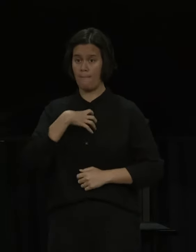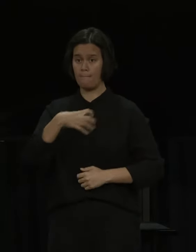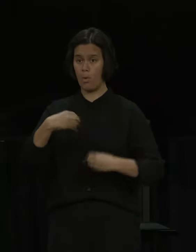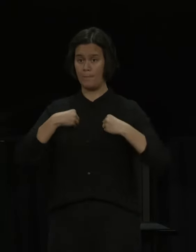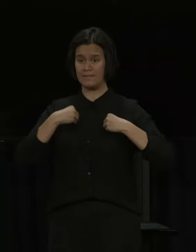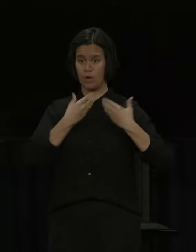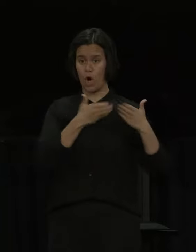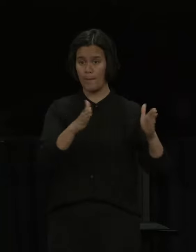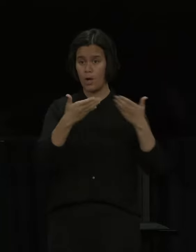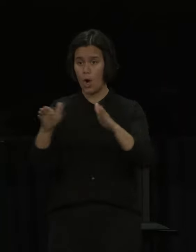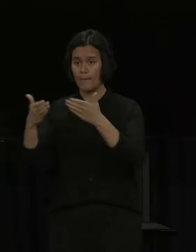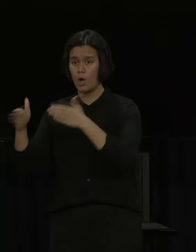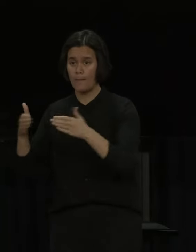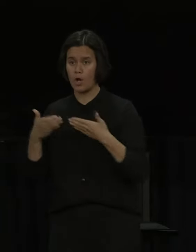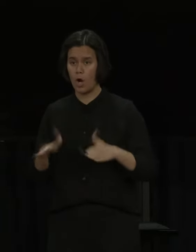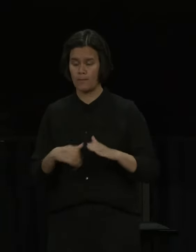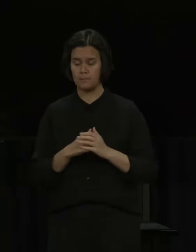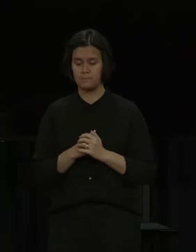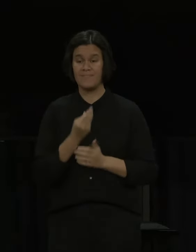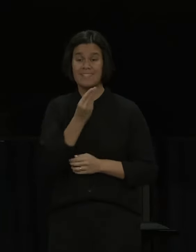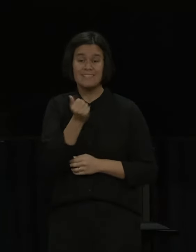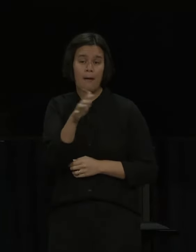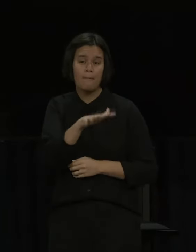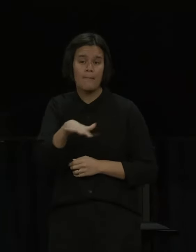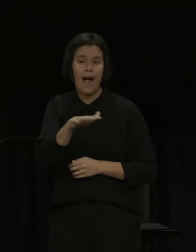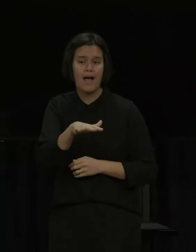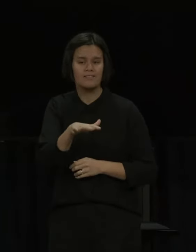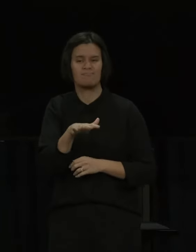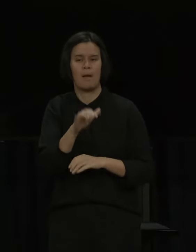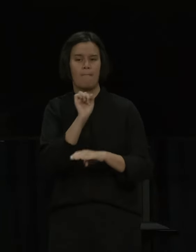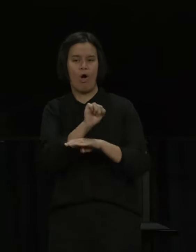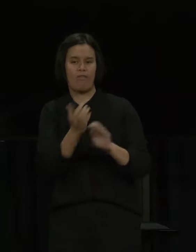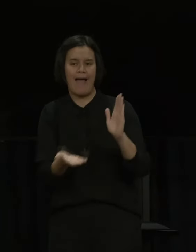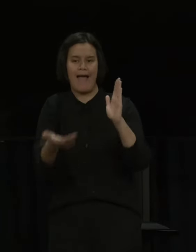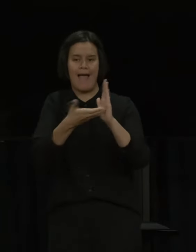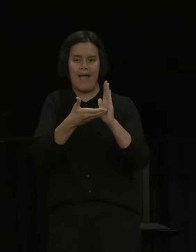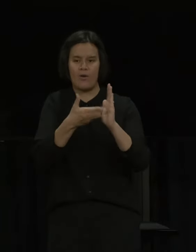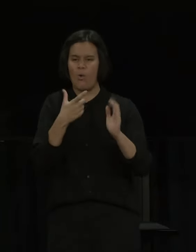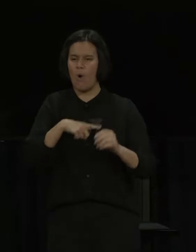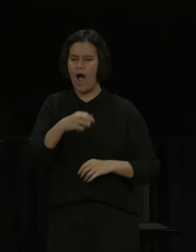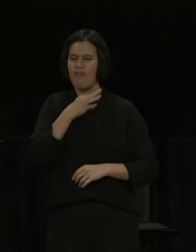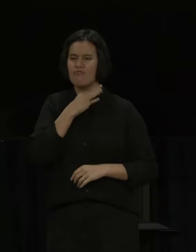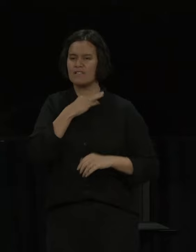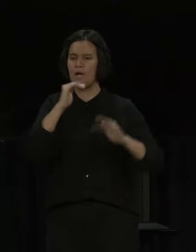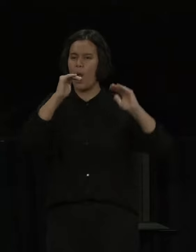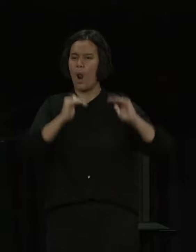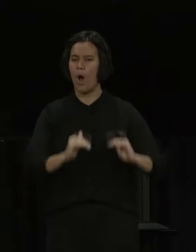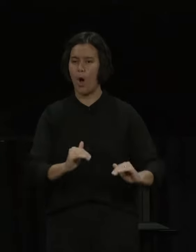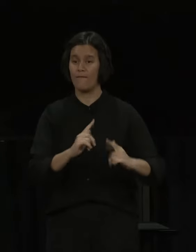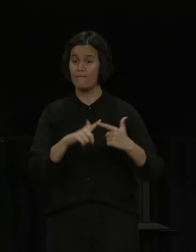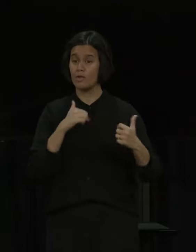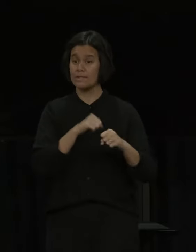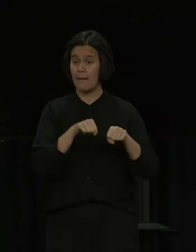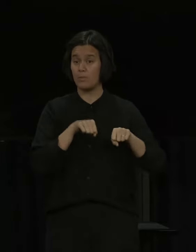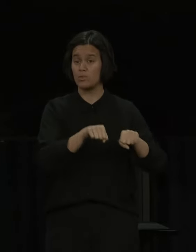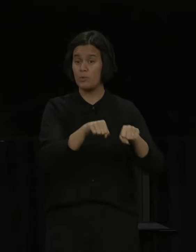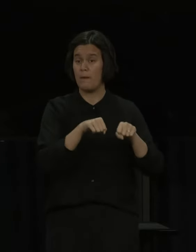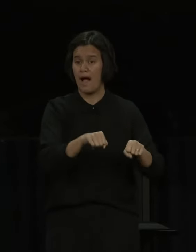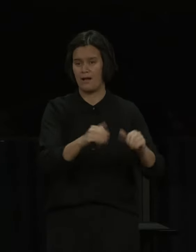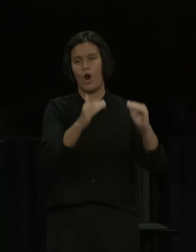that we just don't see cases in supermarkets in these sorts of settings. But from Friday, places like gyms